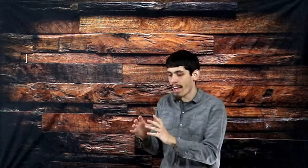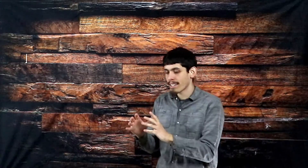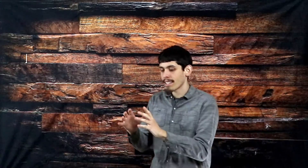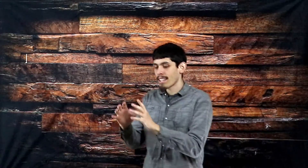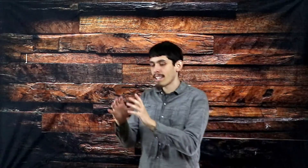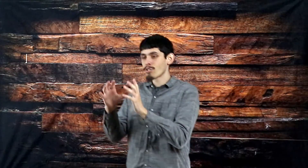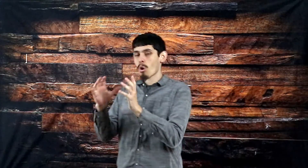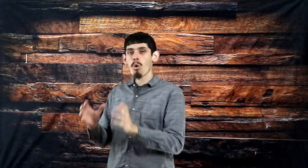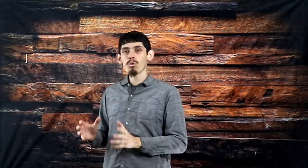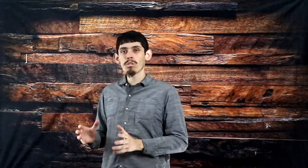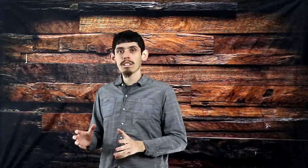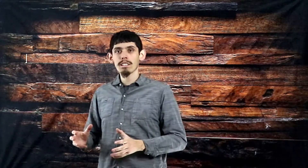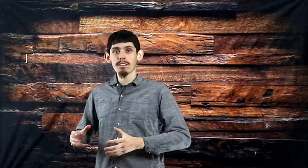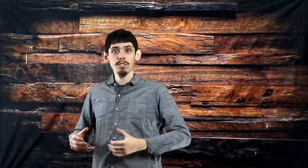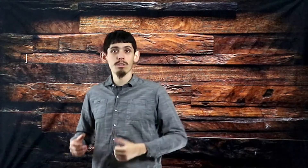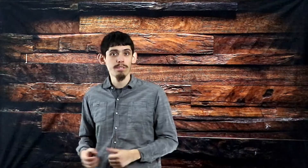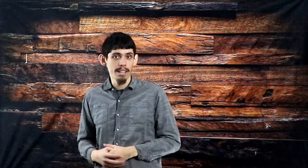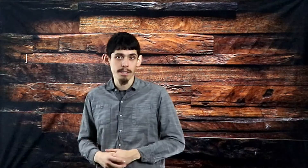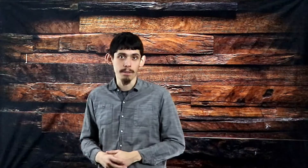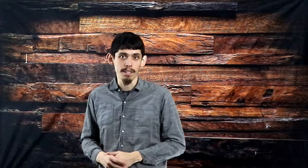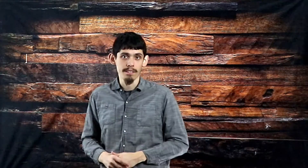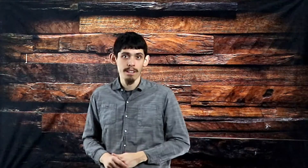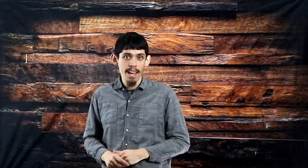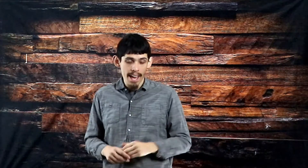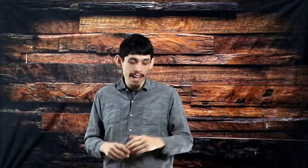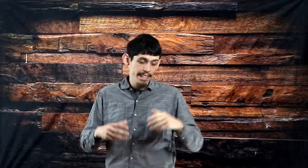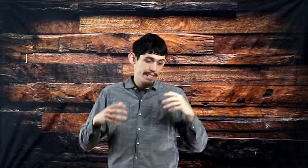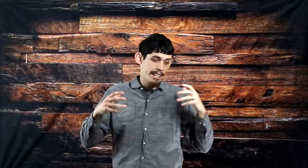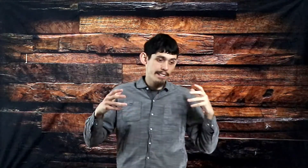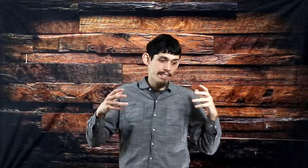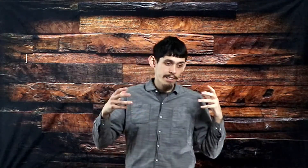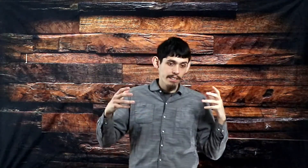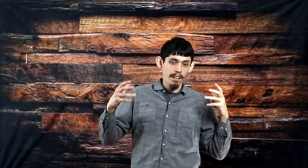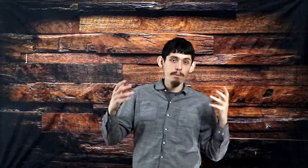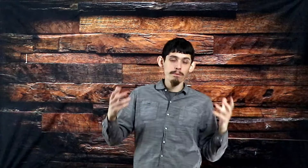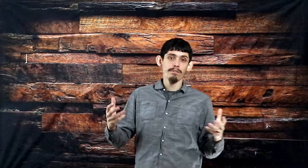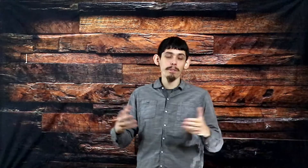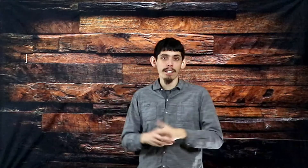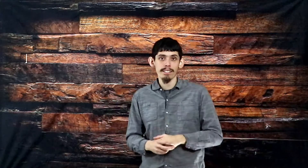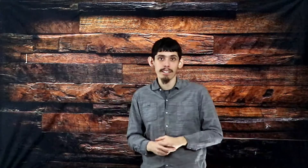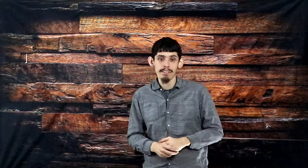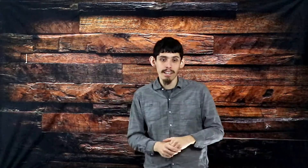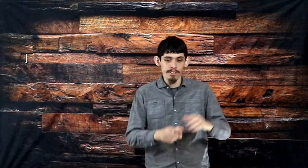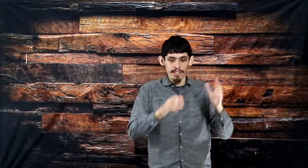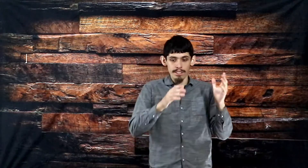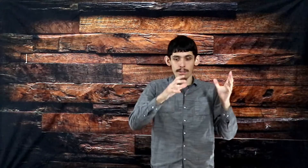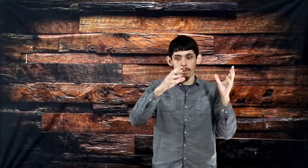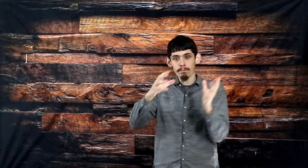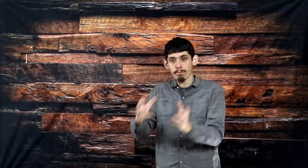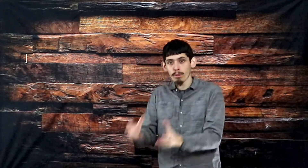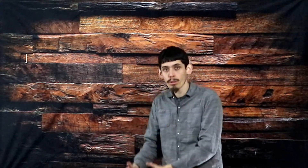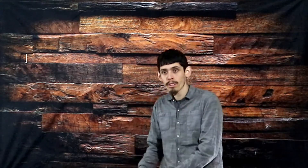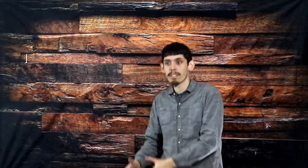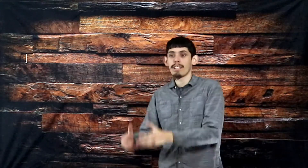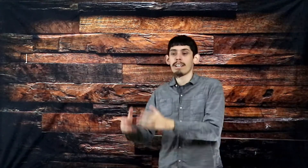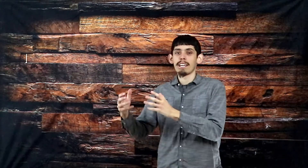he is only in the New Testament. And it comes from the idea that Jesus was born in